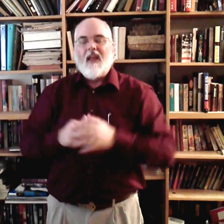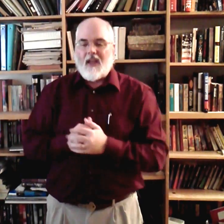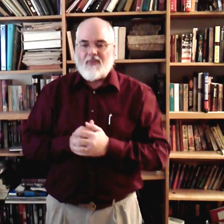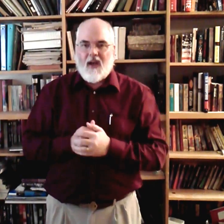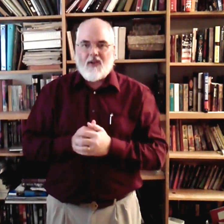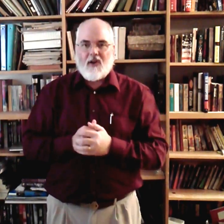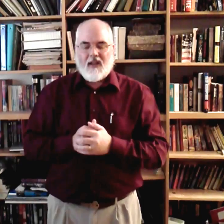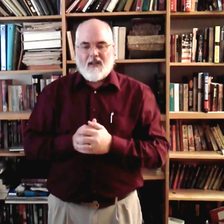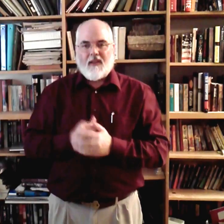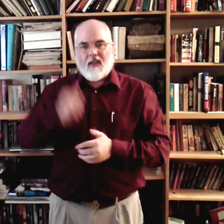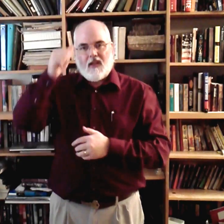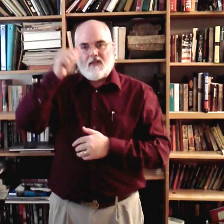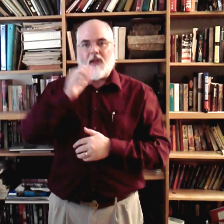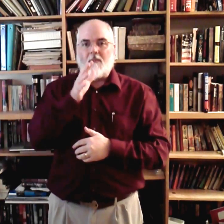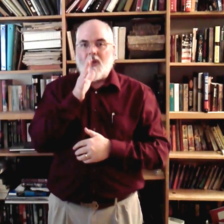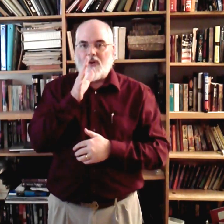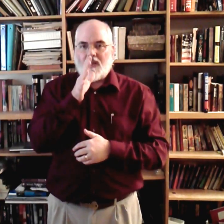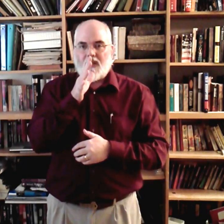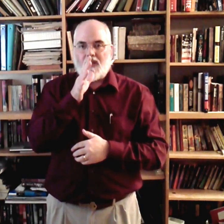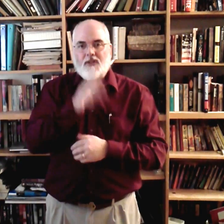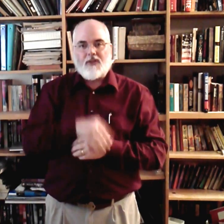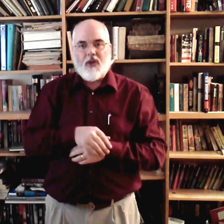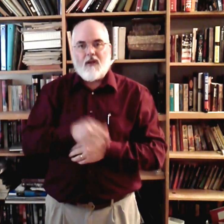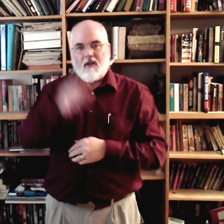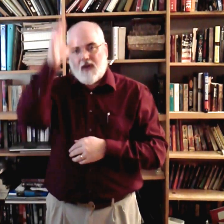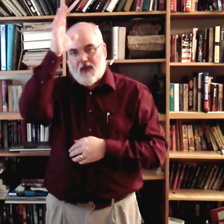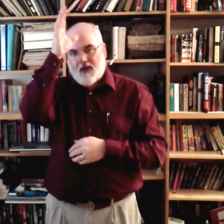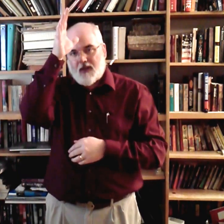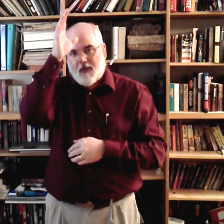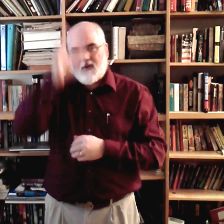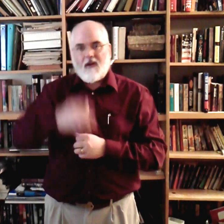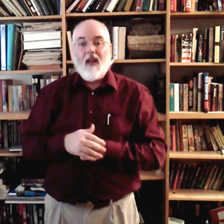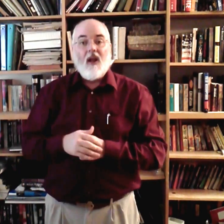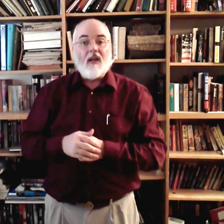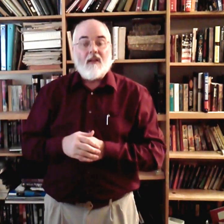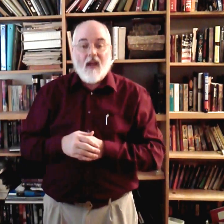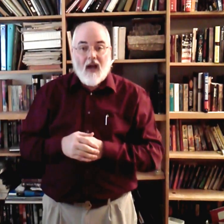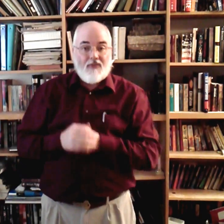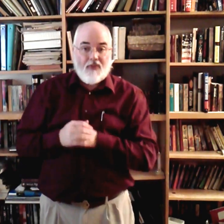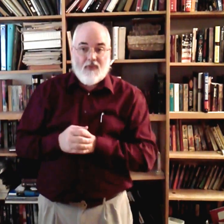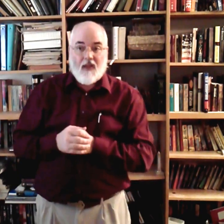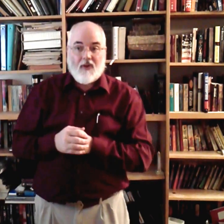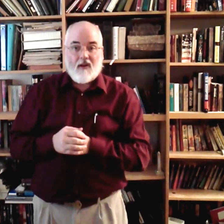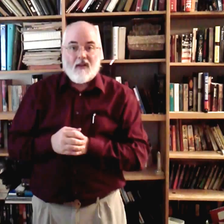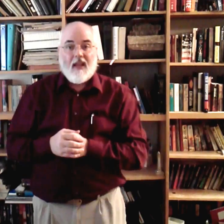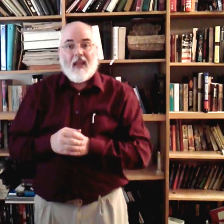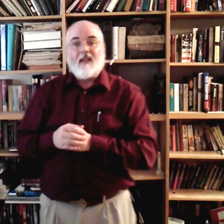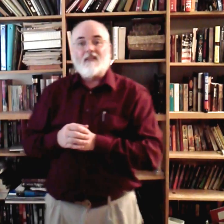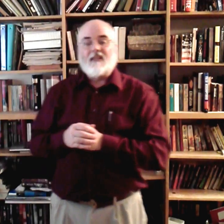And a Father. Is. Okay. Mother. Get to the chin. Father is up here. God the Father. Is